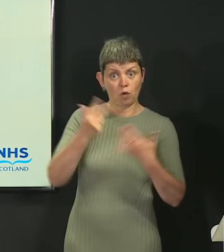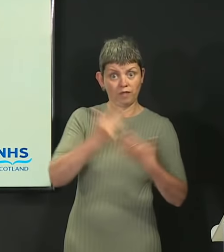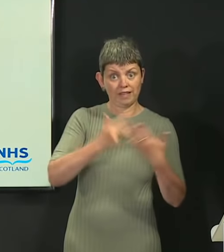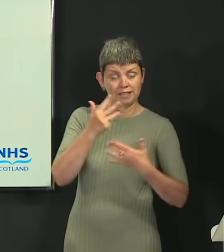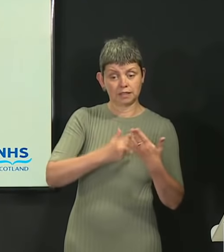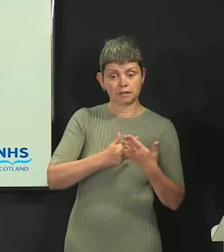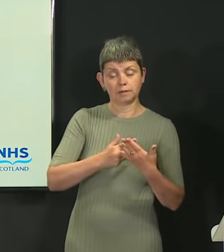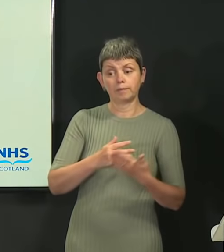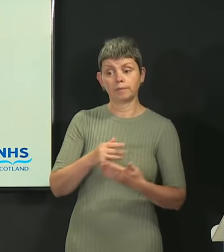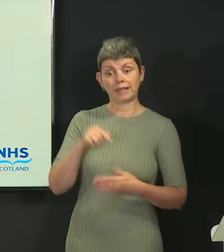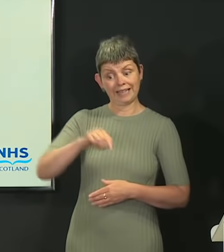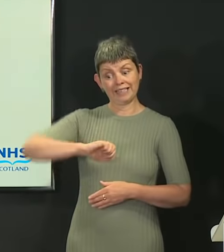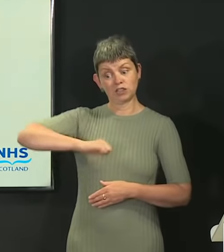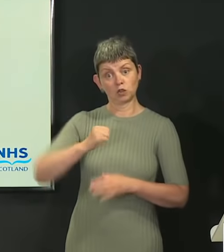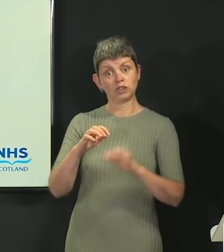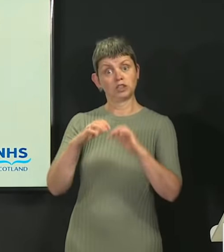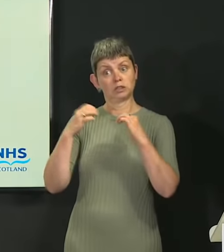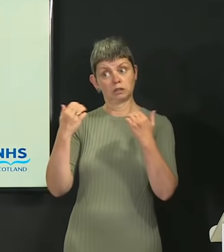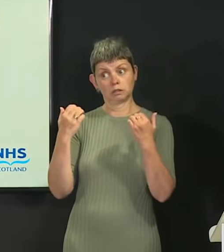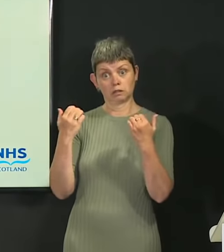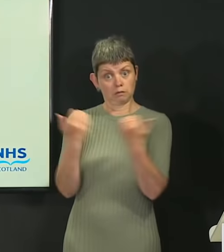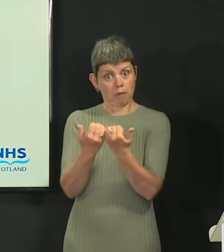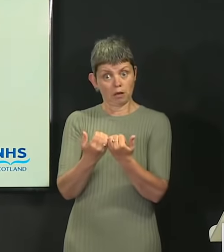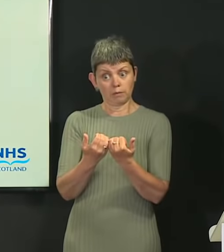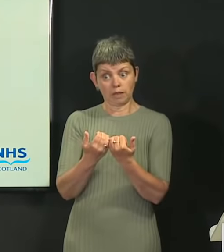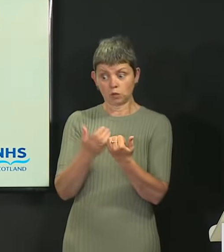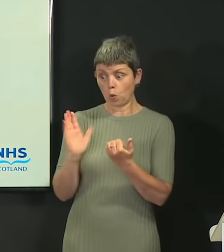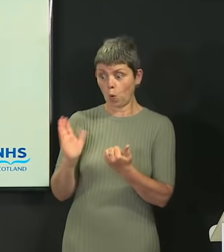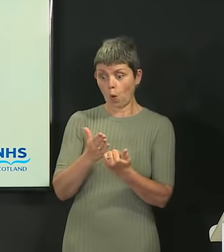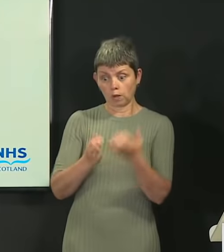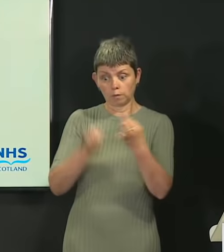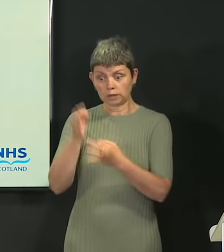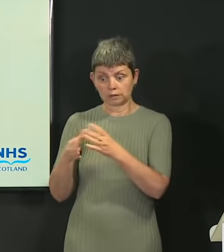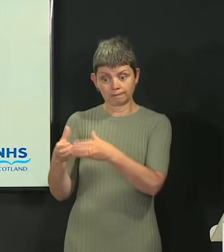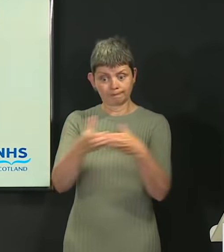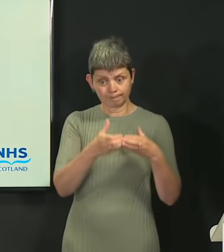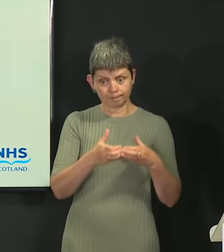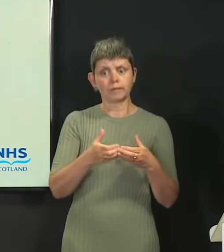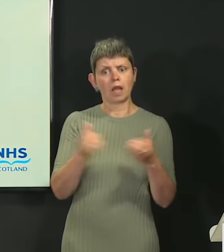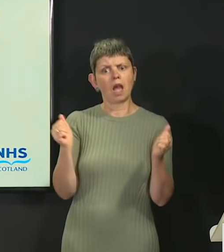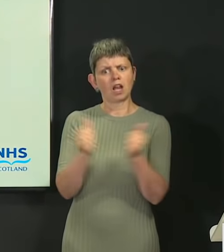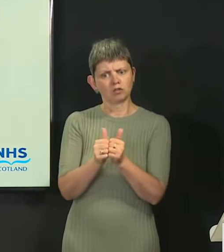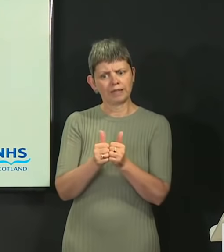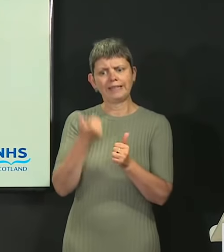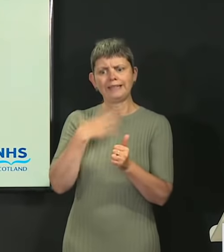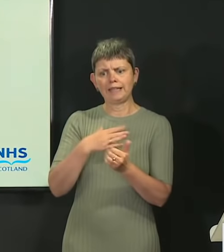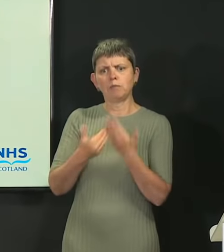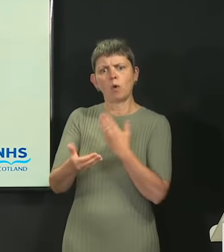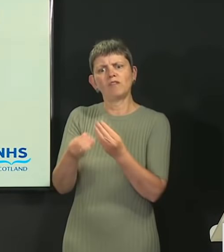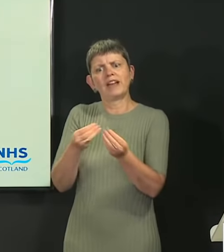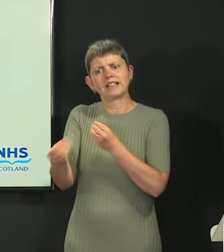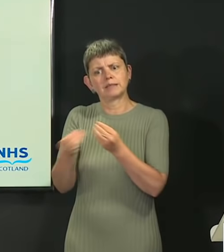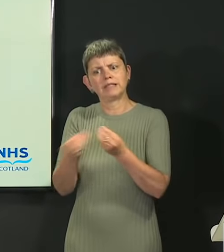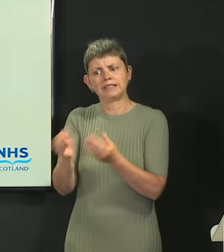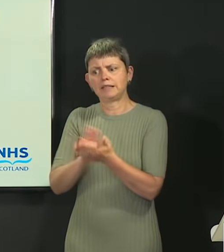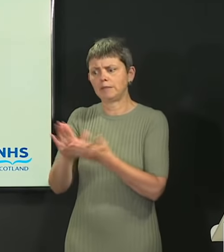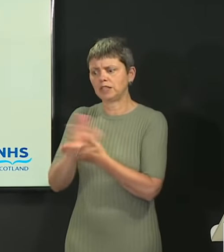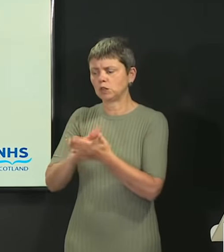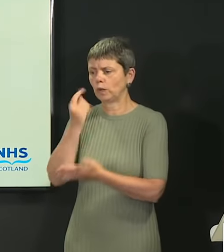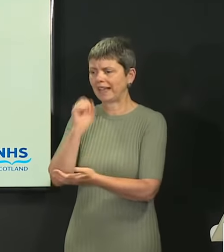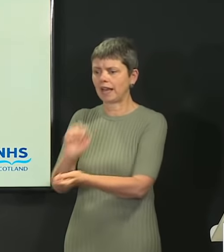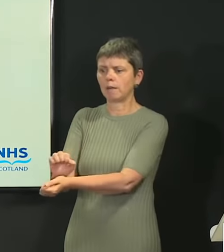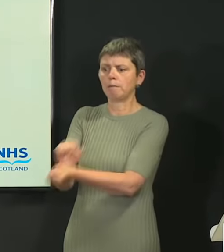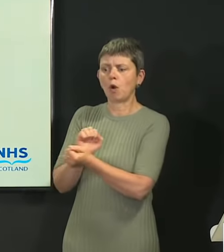for the proposals that there should be more flexibility for borrowing within the devolution settlement to enable us to borrow 500